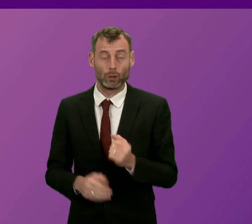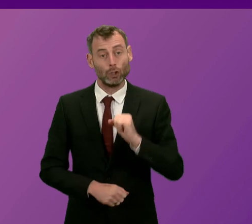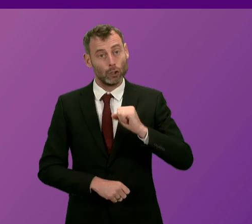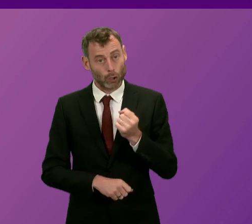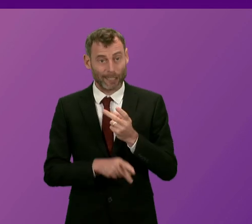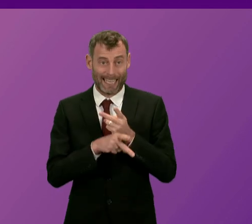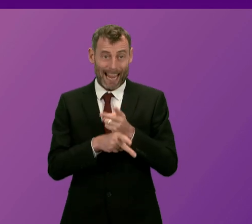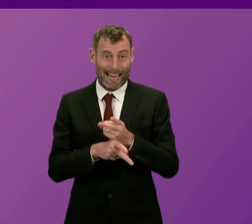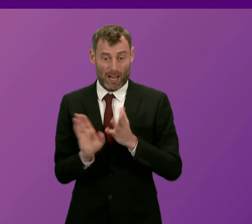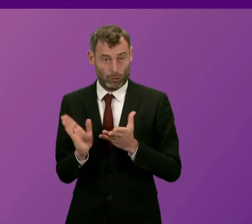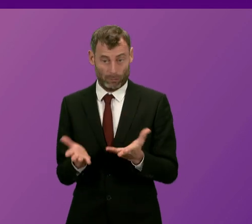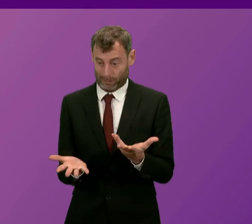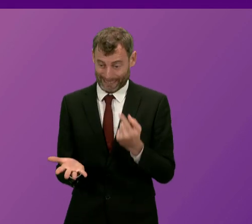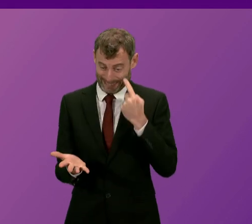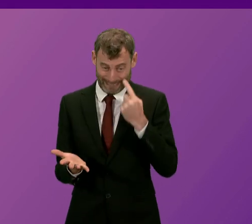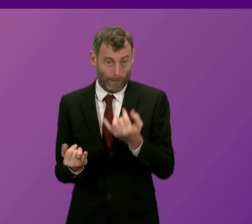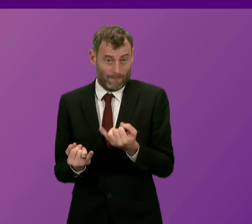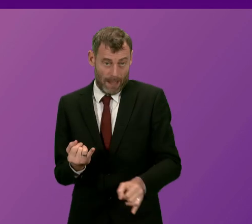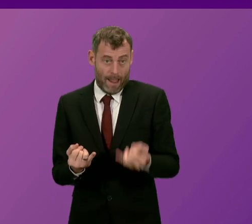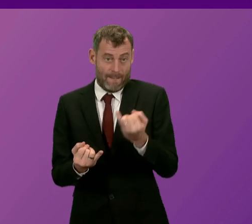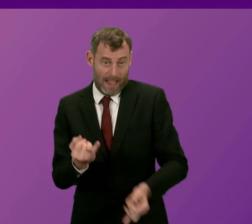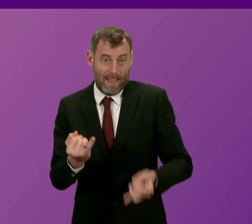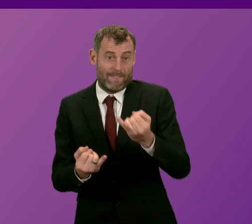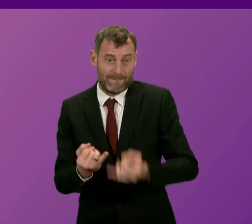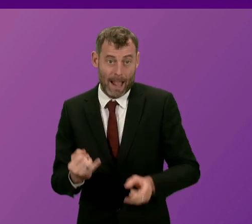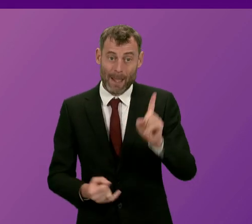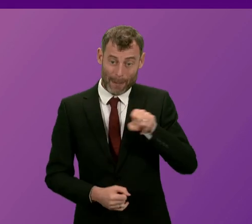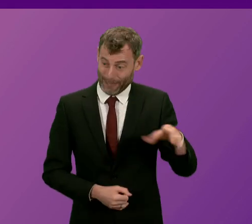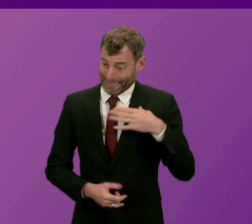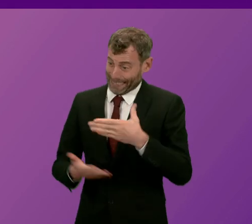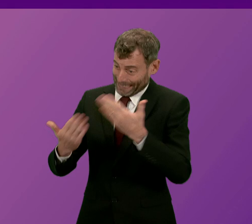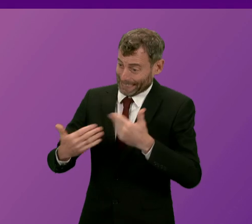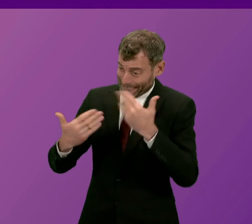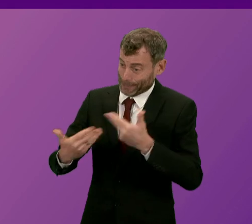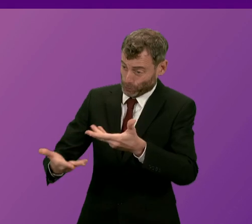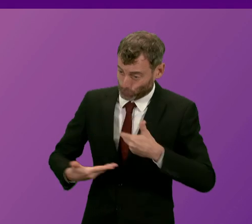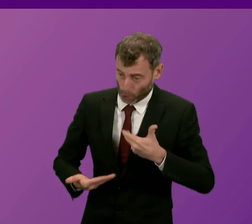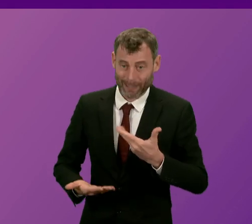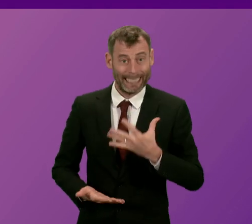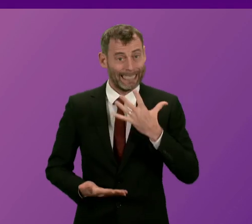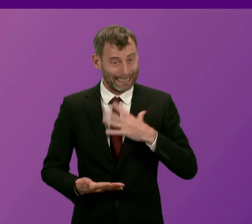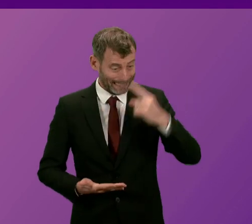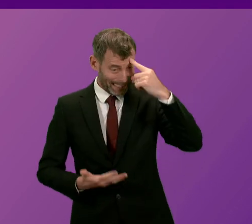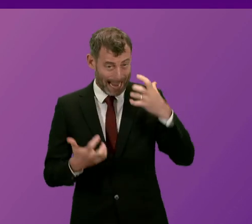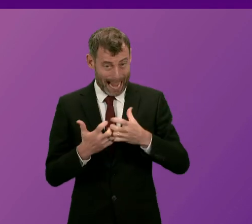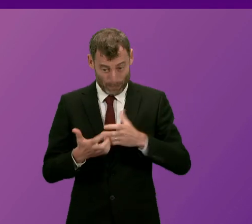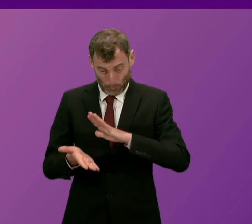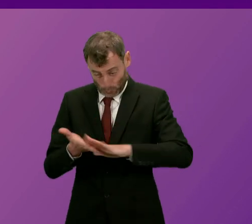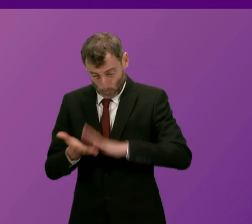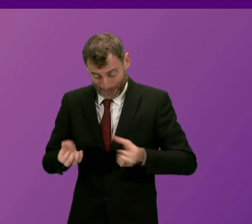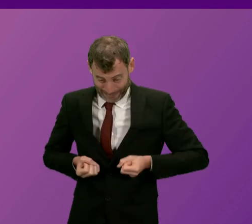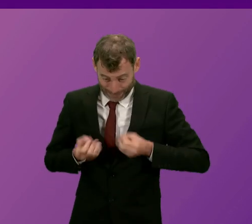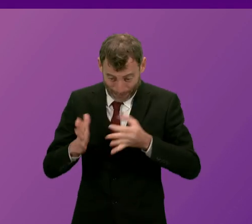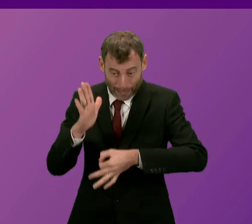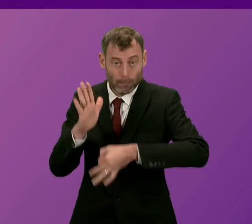People need action today. Every penny should be spent helping them today. Not wasting